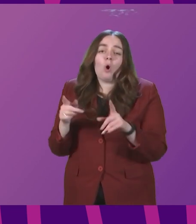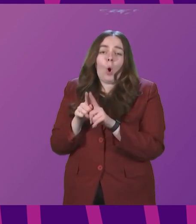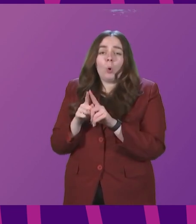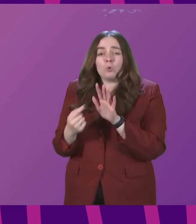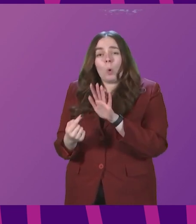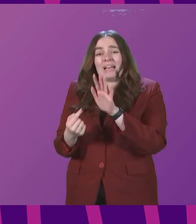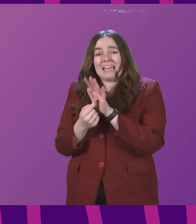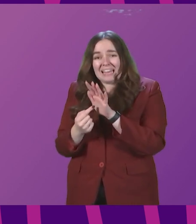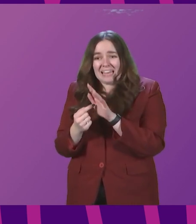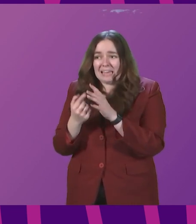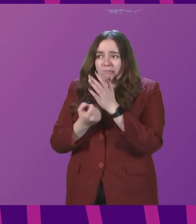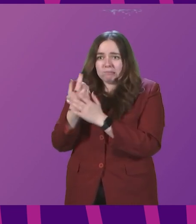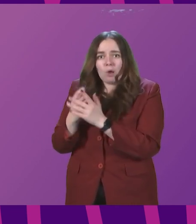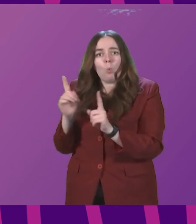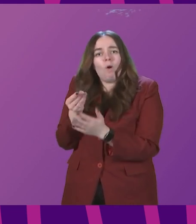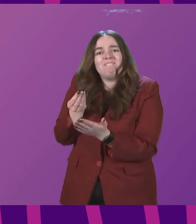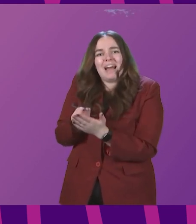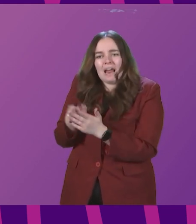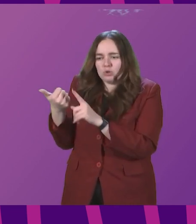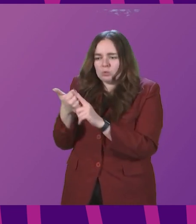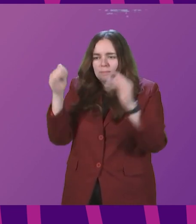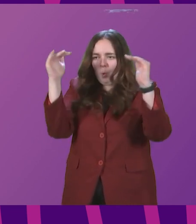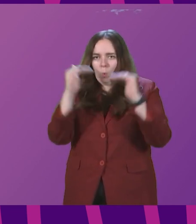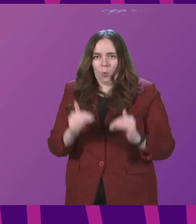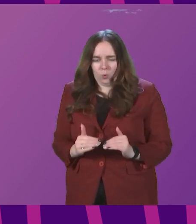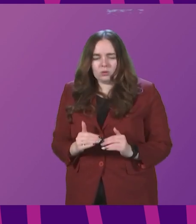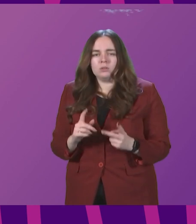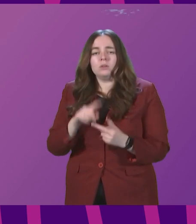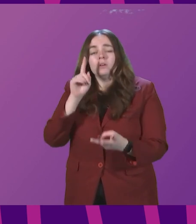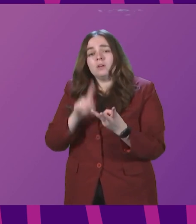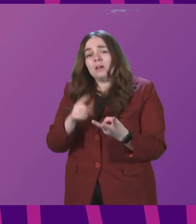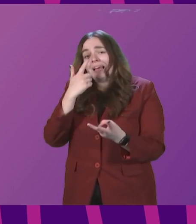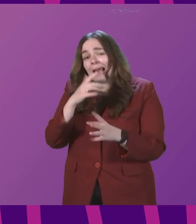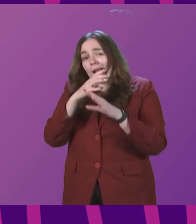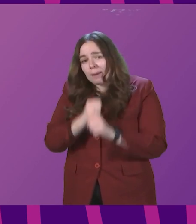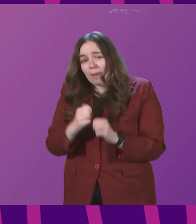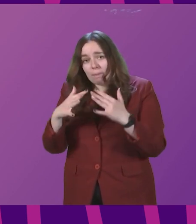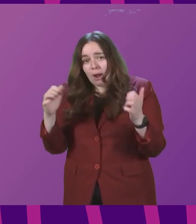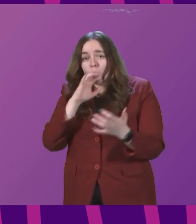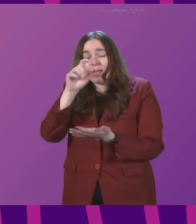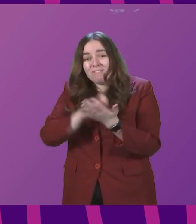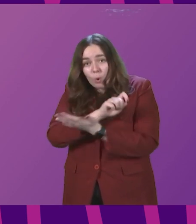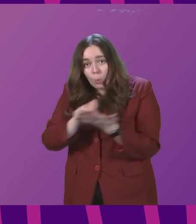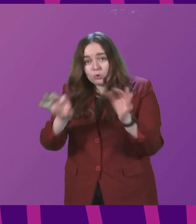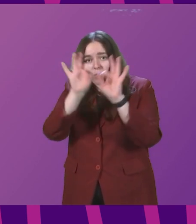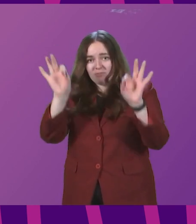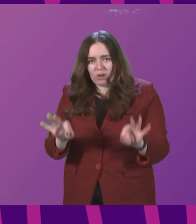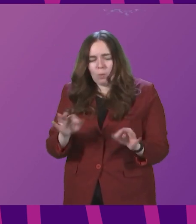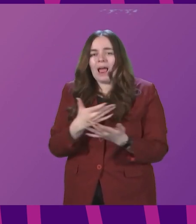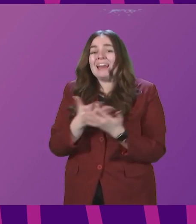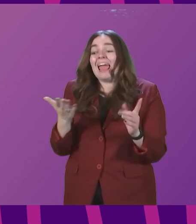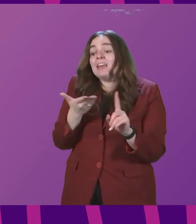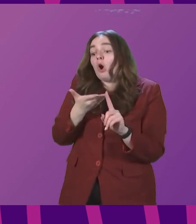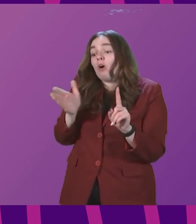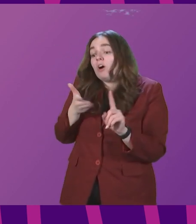financial support will be available alongside that? Finally, can she commit that Parliament will vote on the framework and that any deviations from that